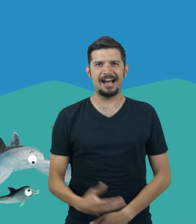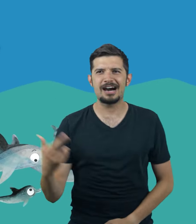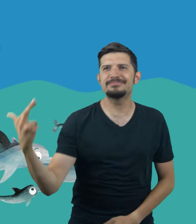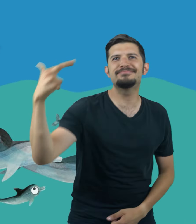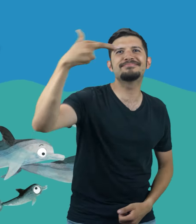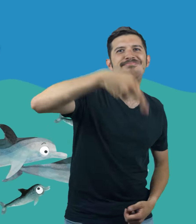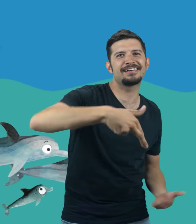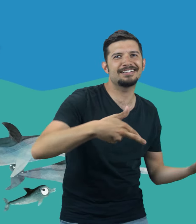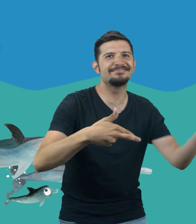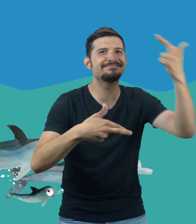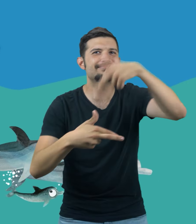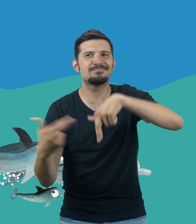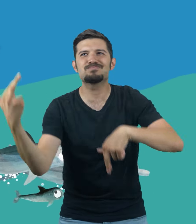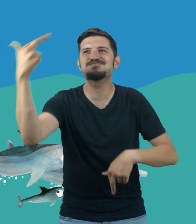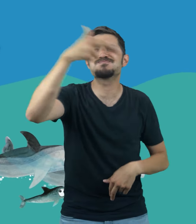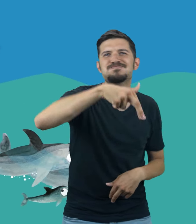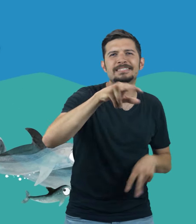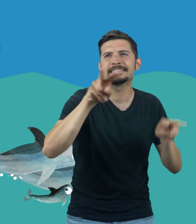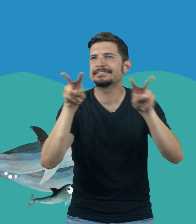Porpoise, dolphin swimming in?